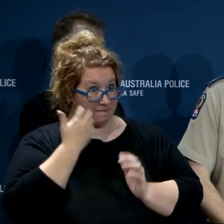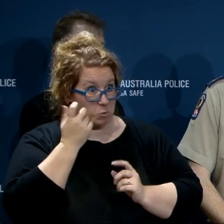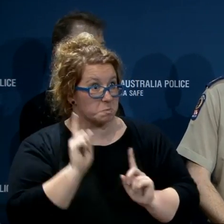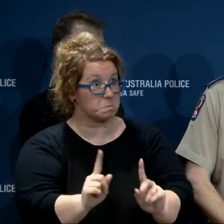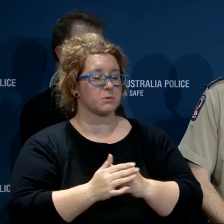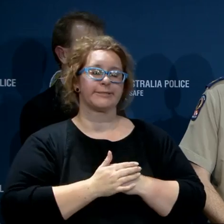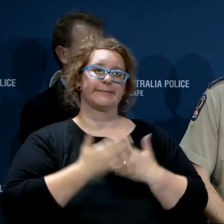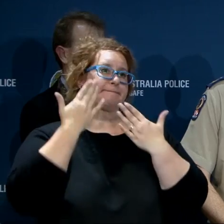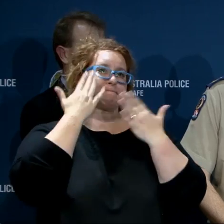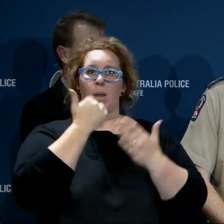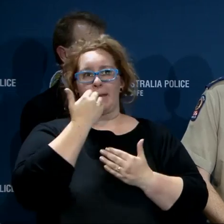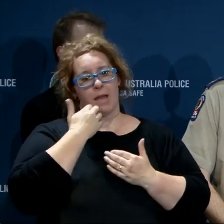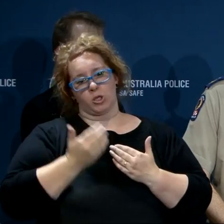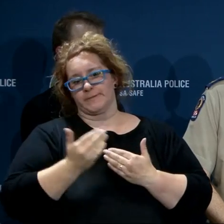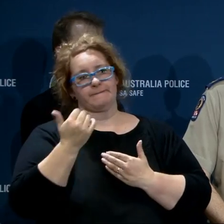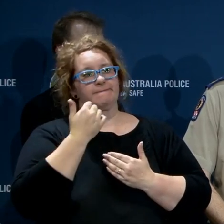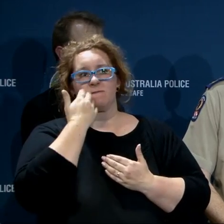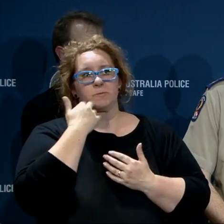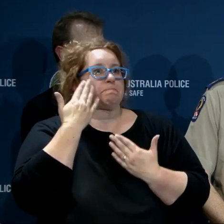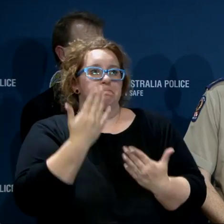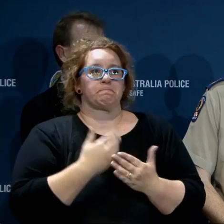like? No, we've got no idea at this stage.